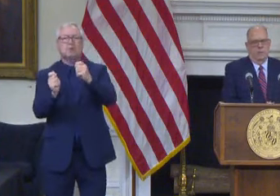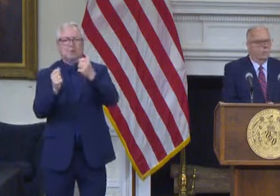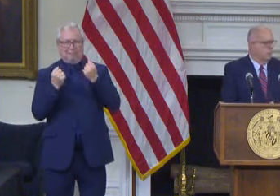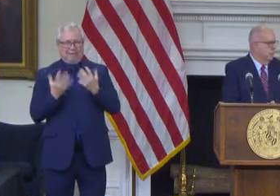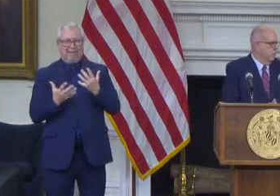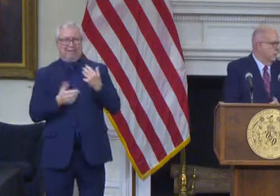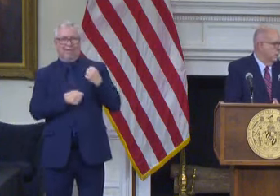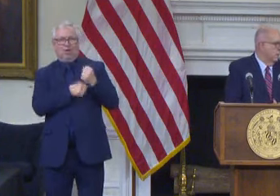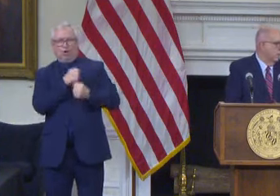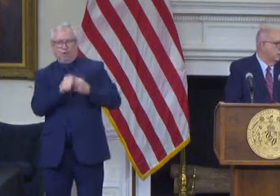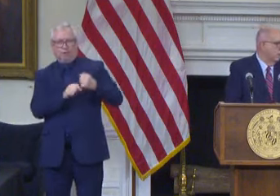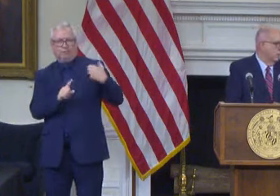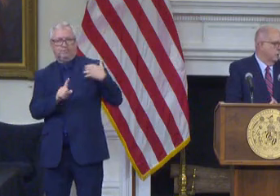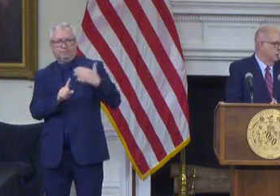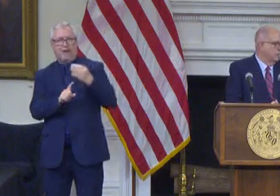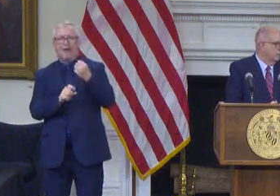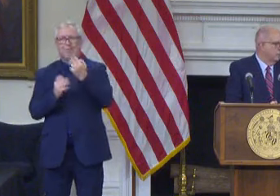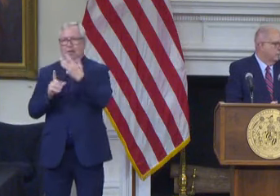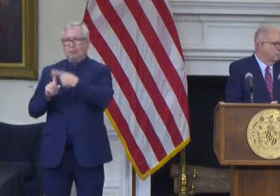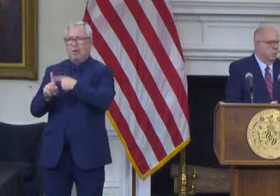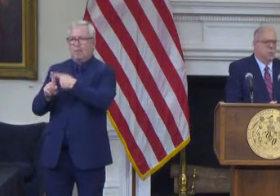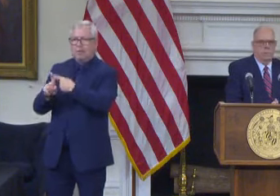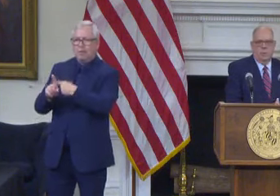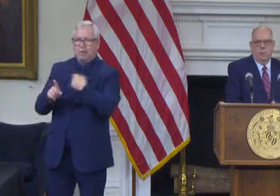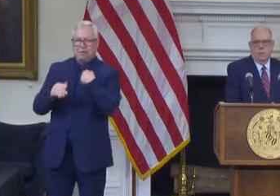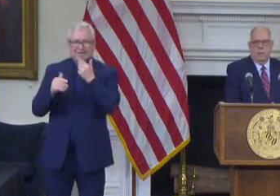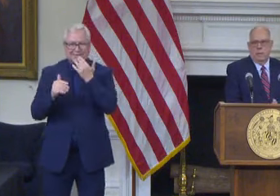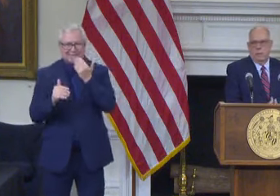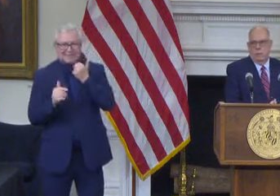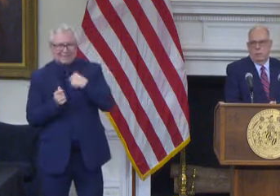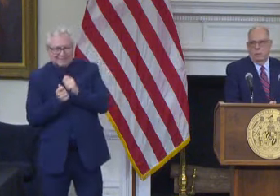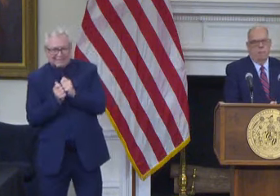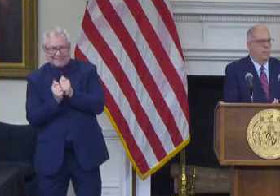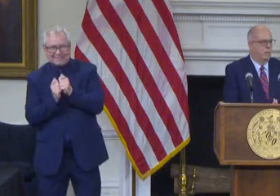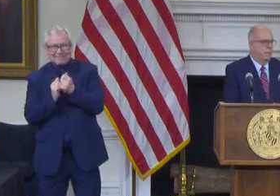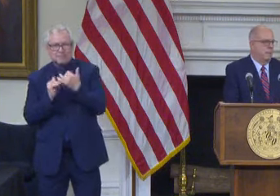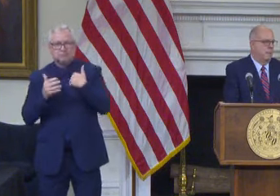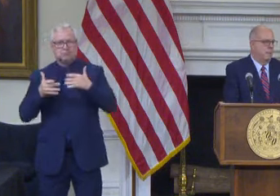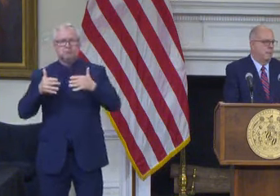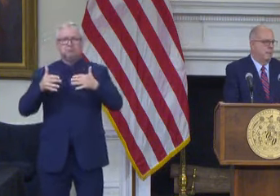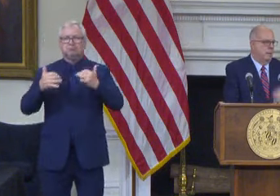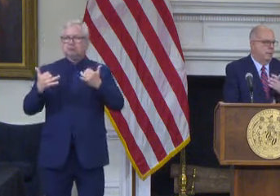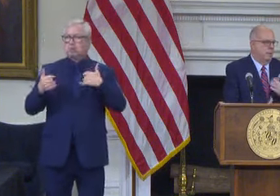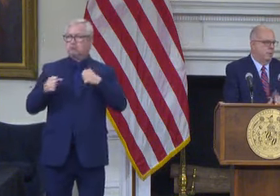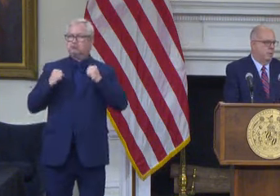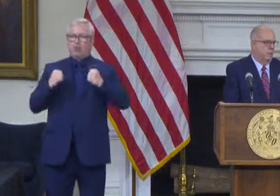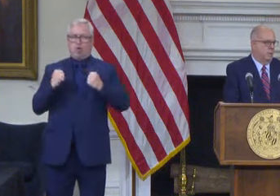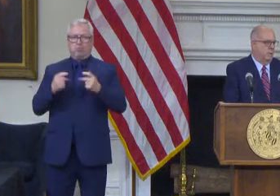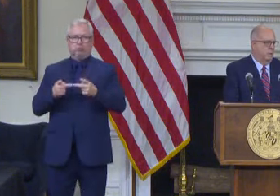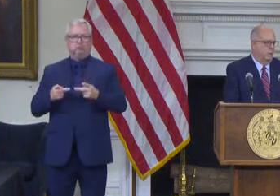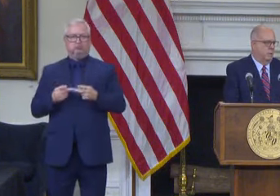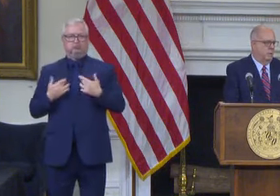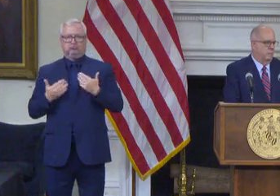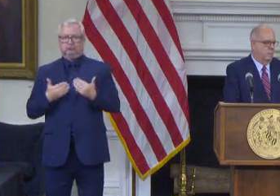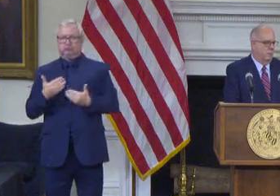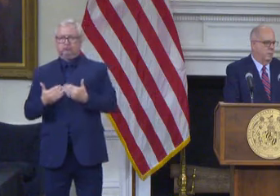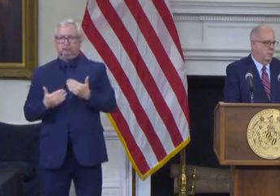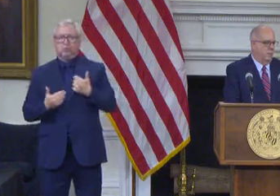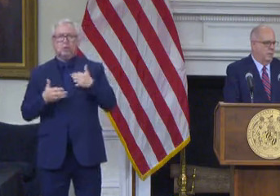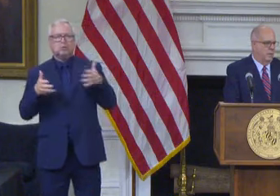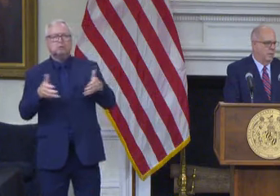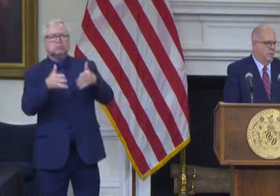past many months uh and we're in a much better position than we had we would have been uh you know I pushed to make sure that uh